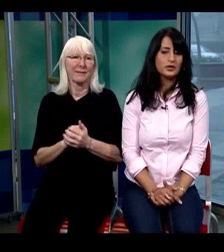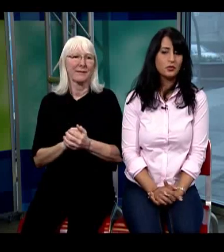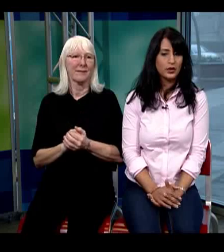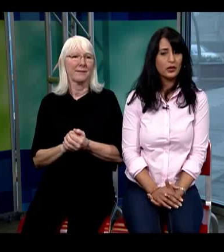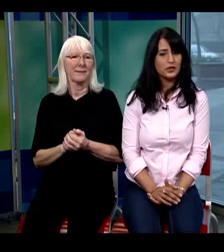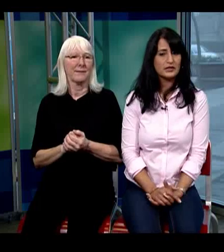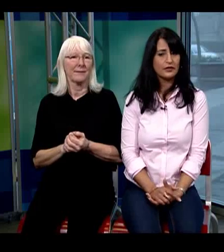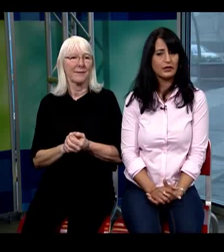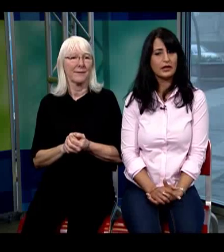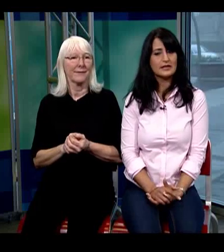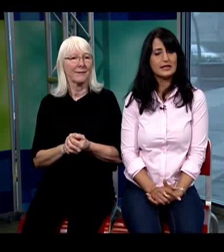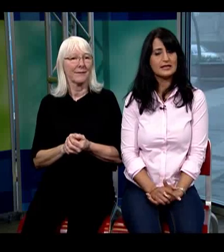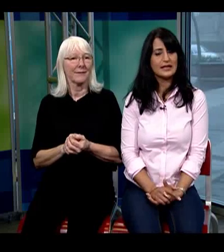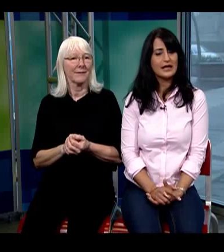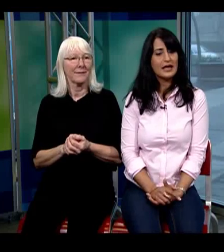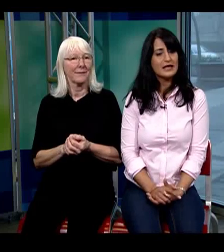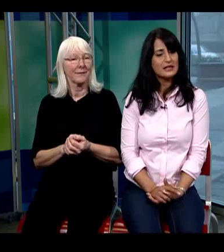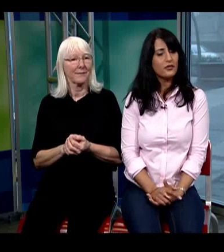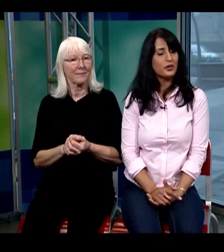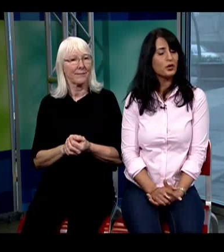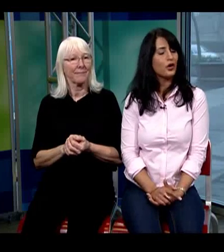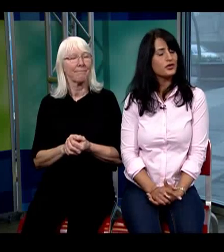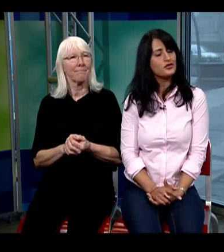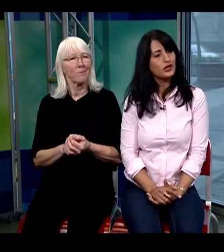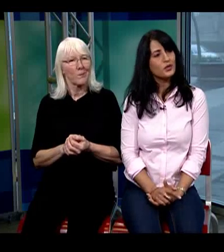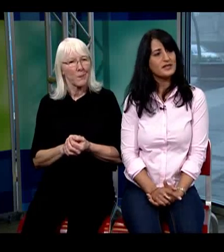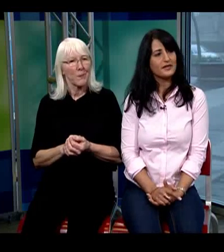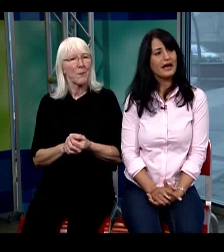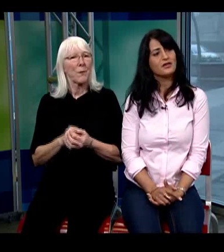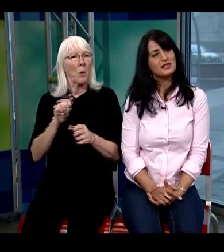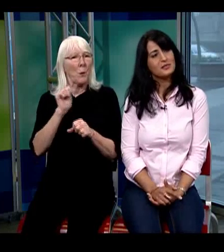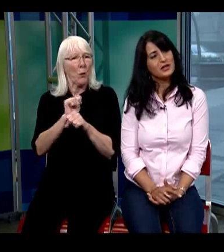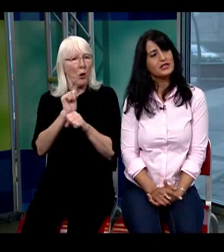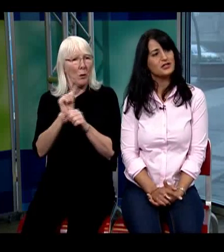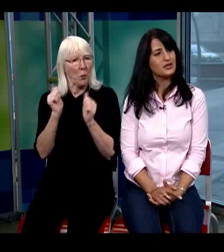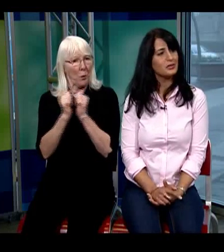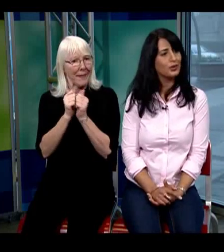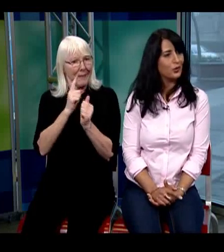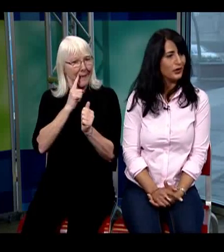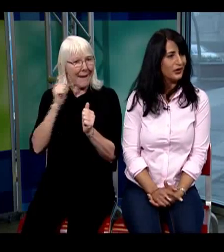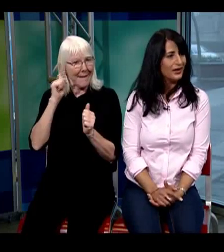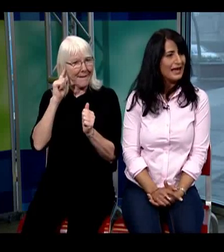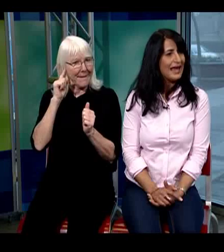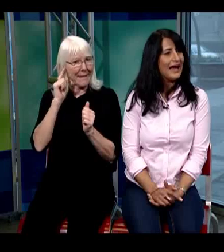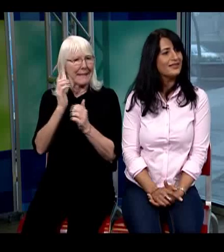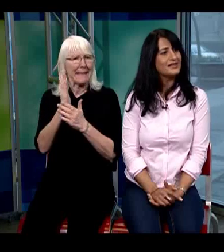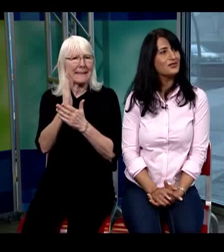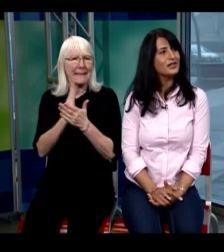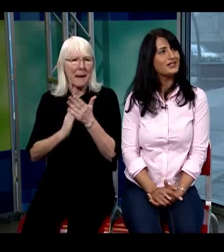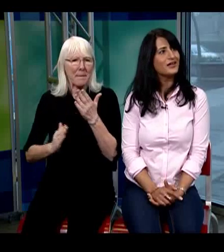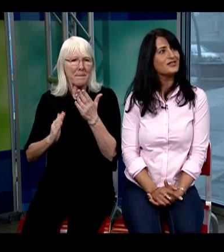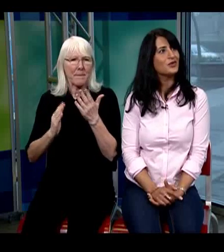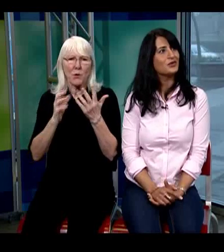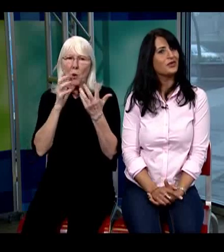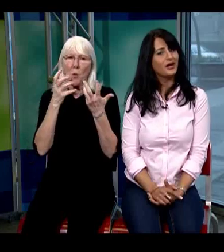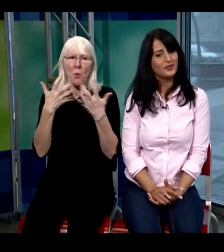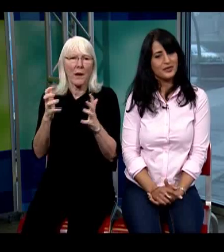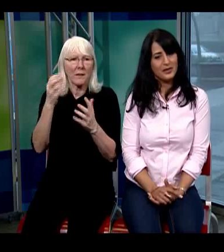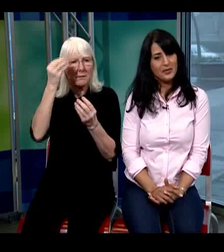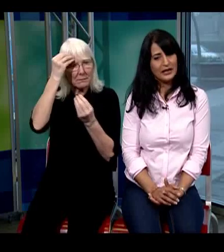working with Deaf clients is that some of them will not disclose that they have a disability to the employer and this really does sort of make